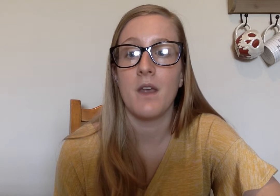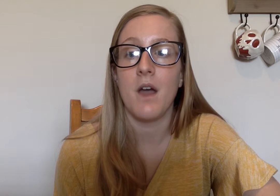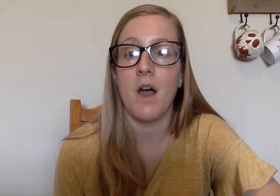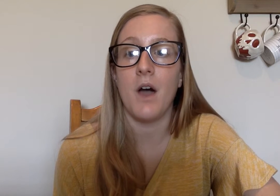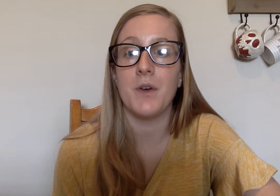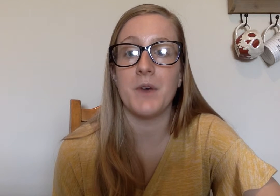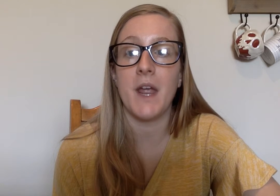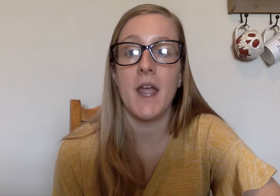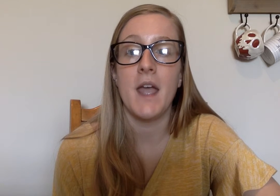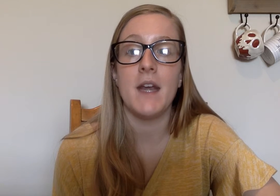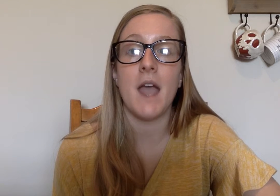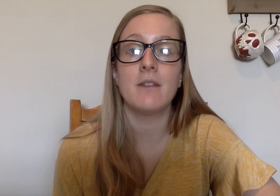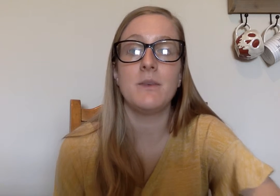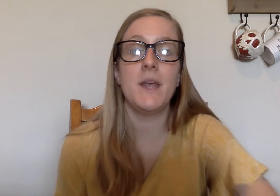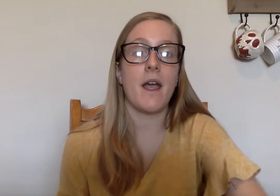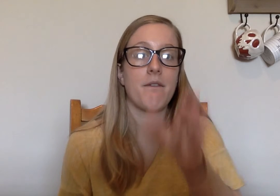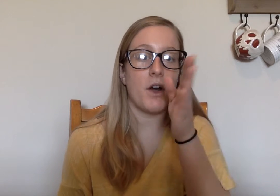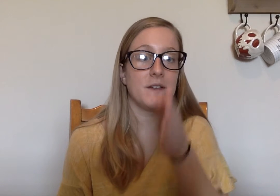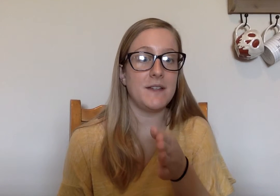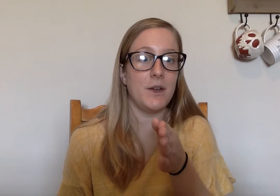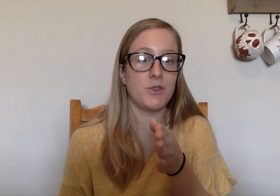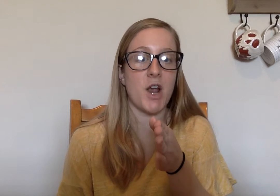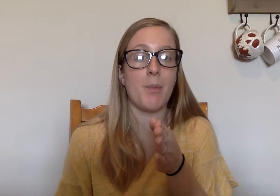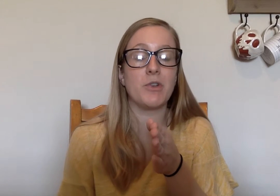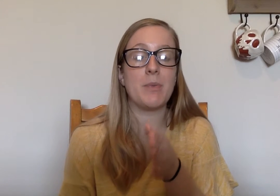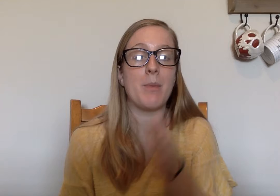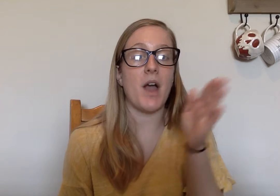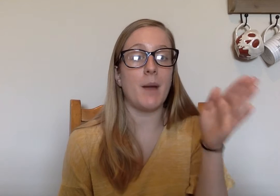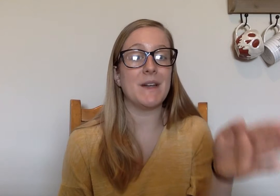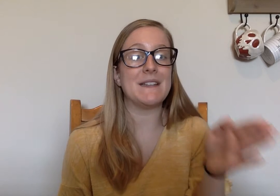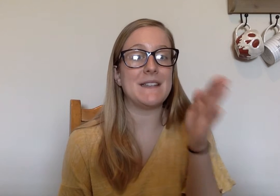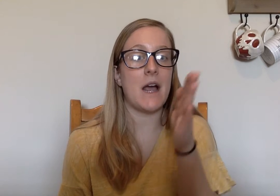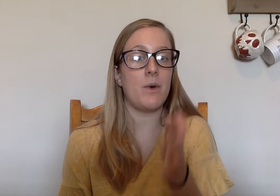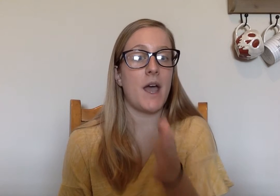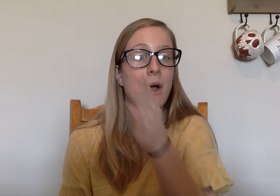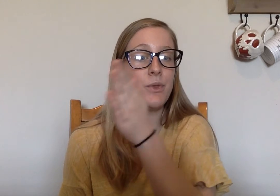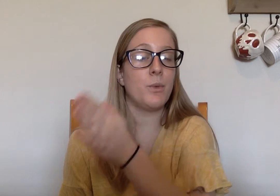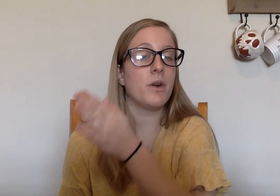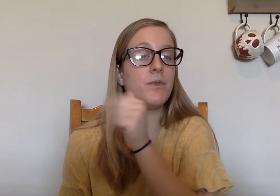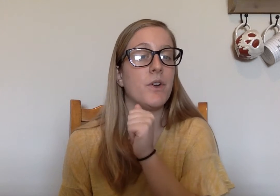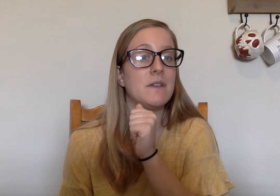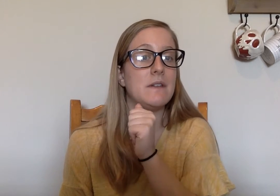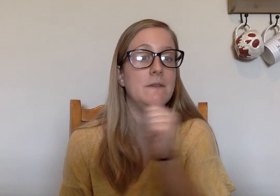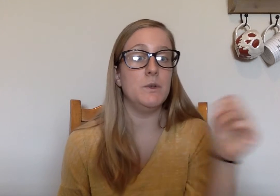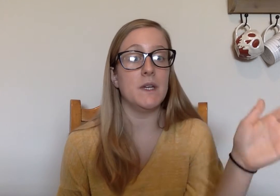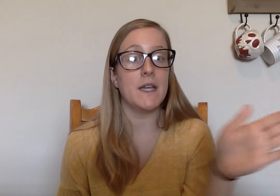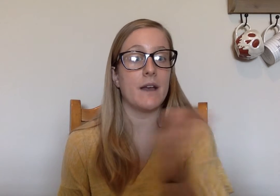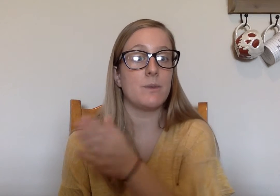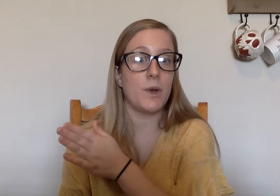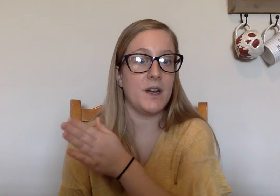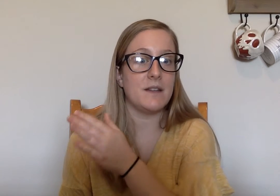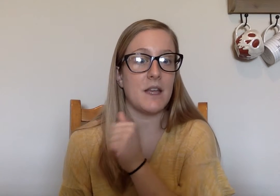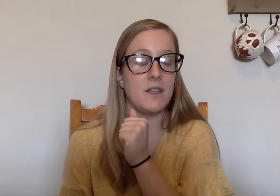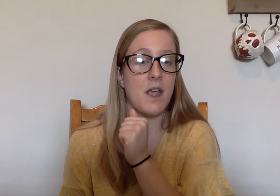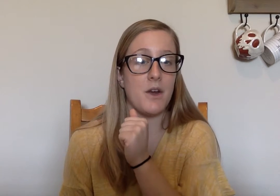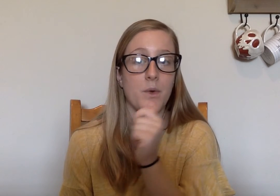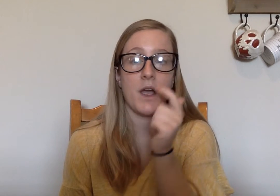All right, next we have our single choppers. Remember, I'm going to sound out the word first to see if you could guess what it is at the end, okay?